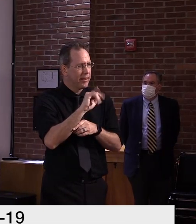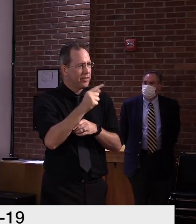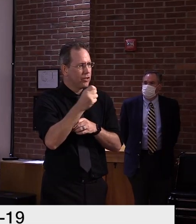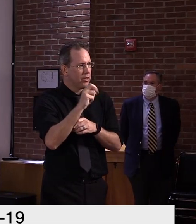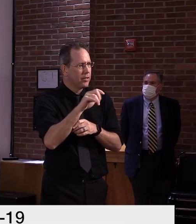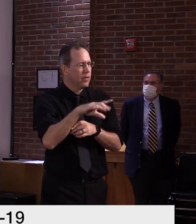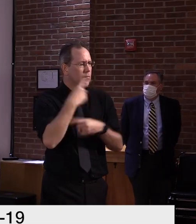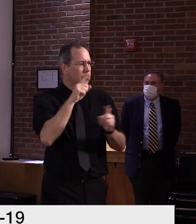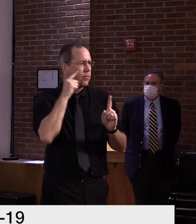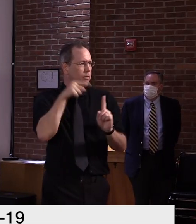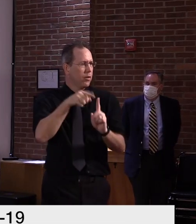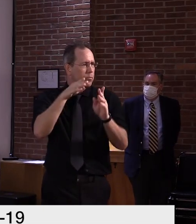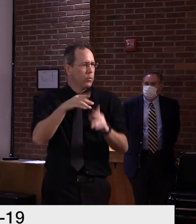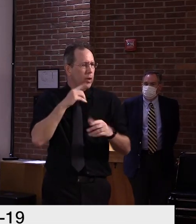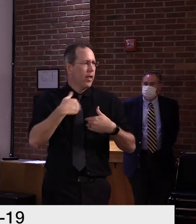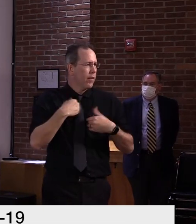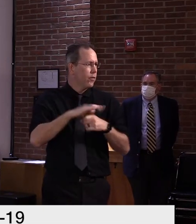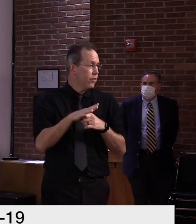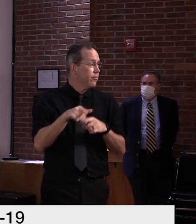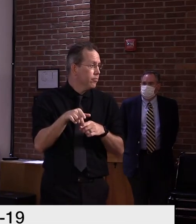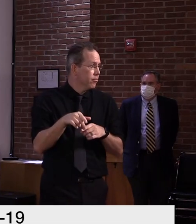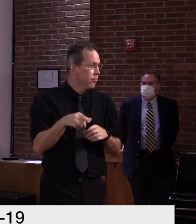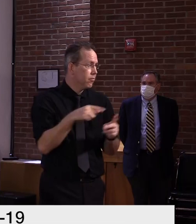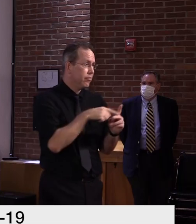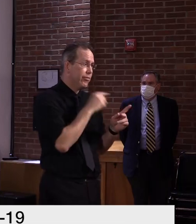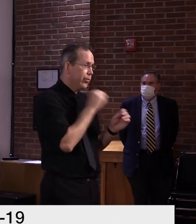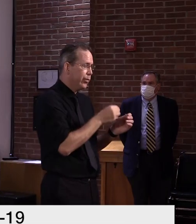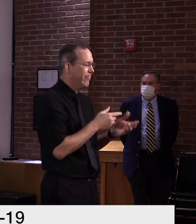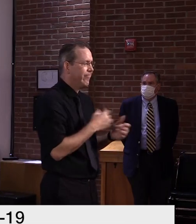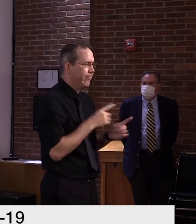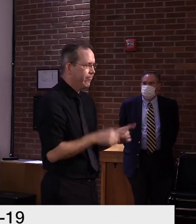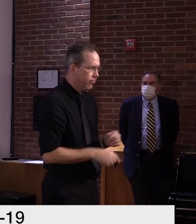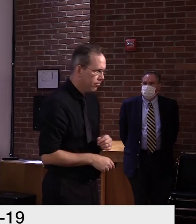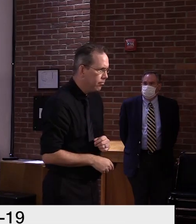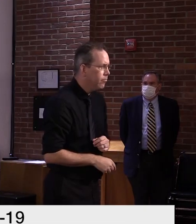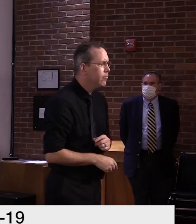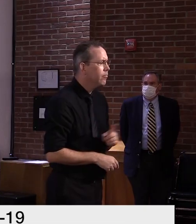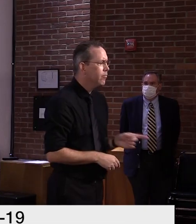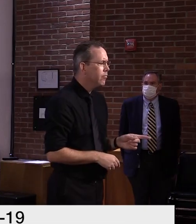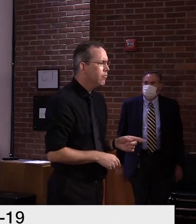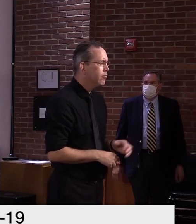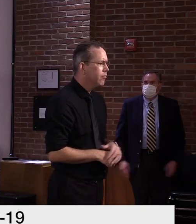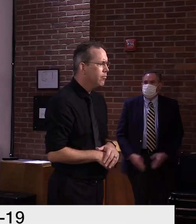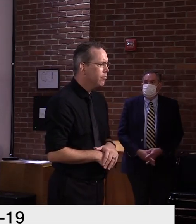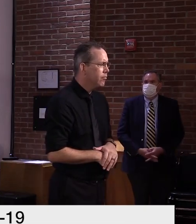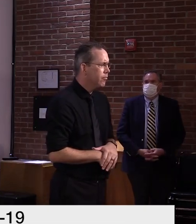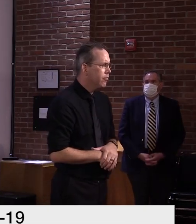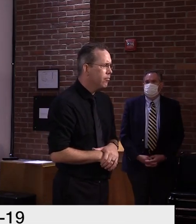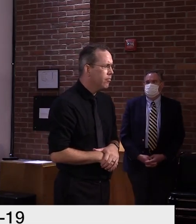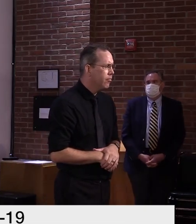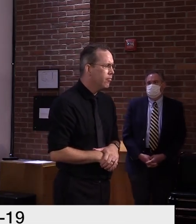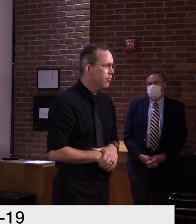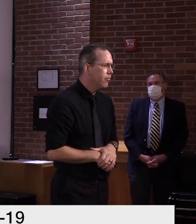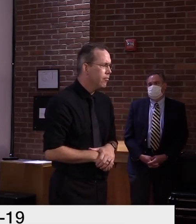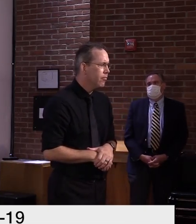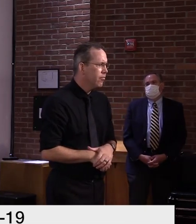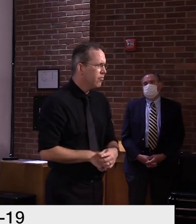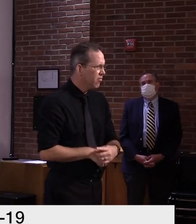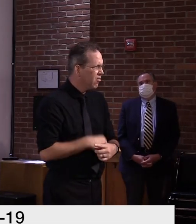that seems like a pretty high percentage. No, I'm completely with you. Yeah, I'm completely with you.